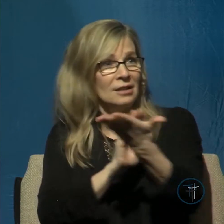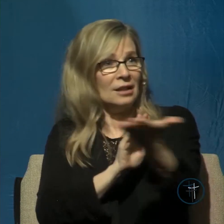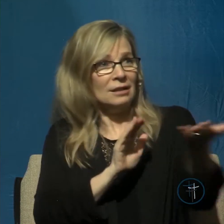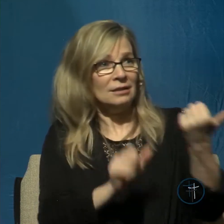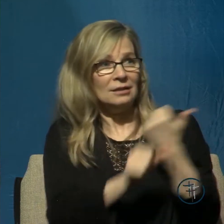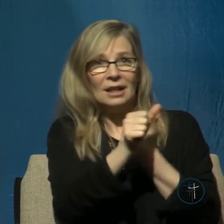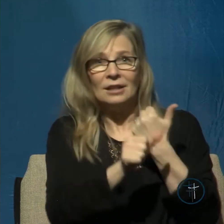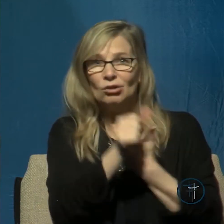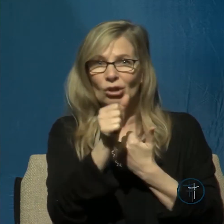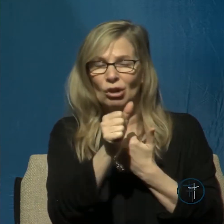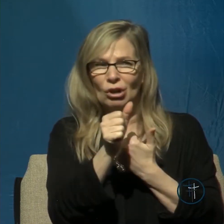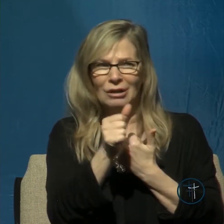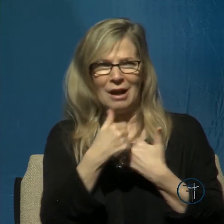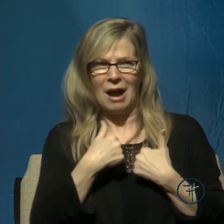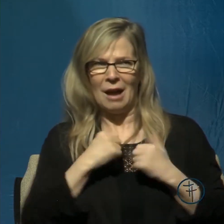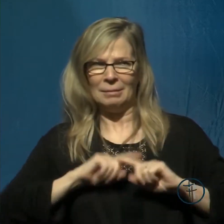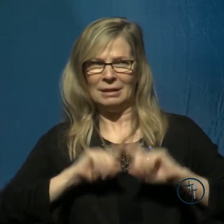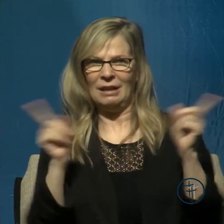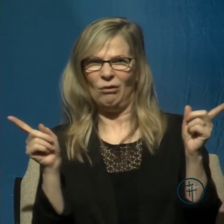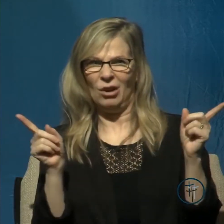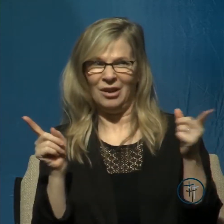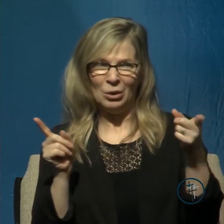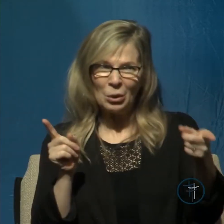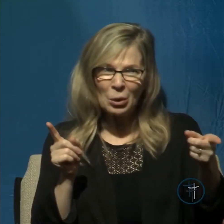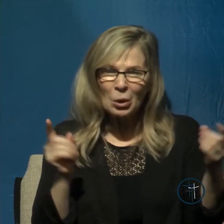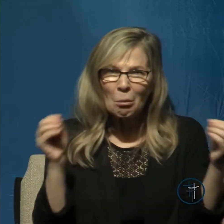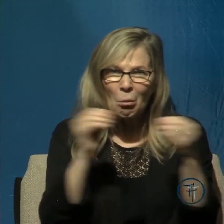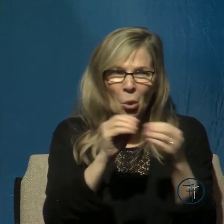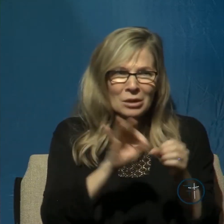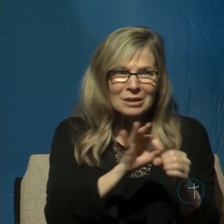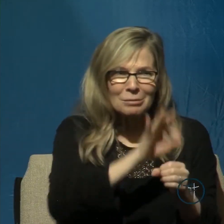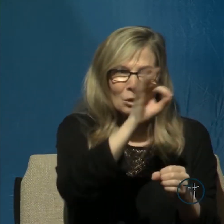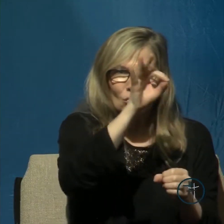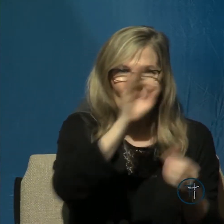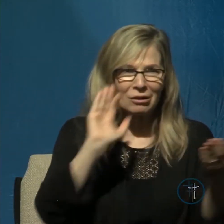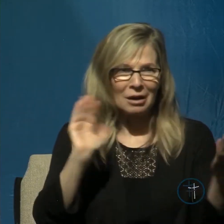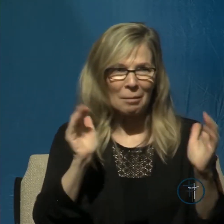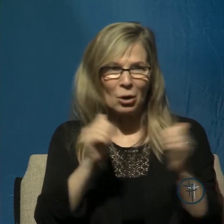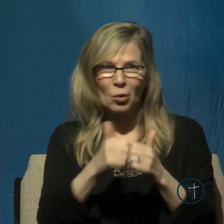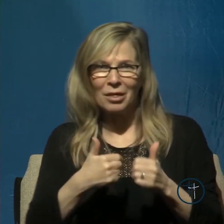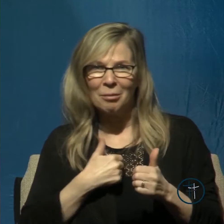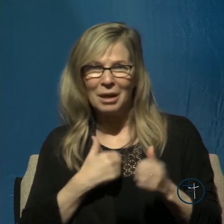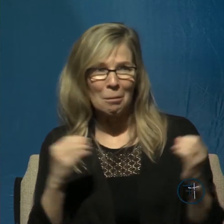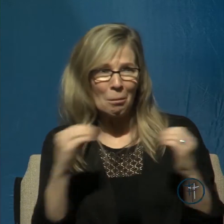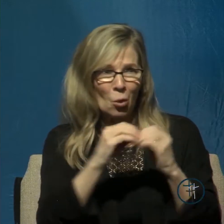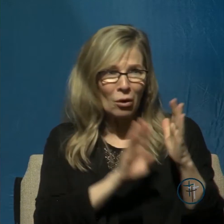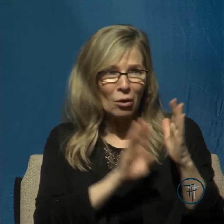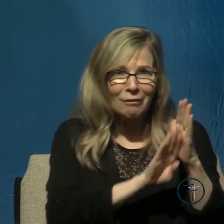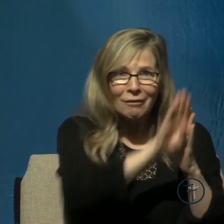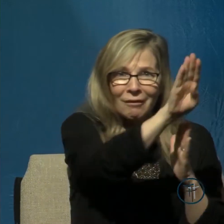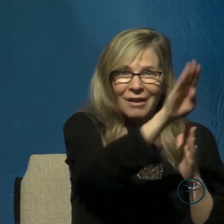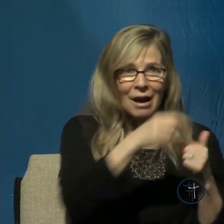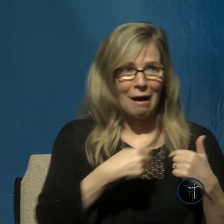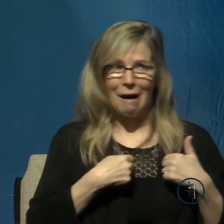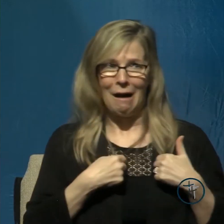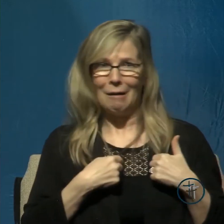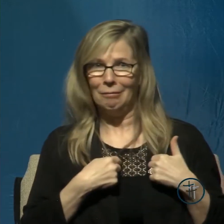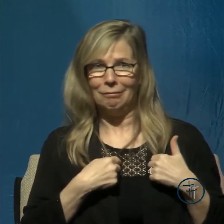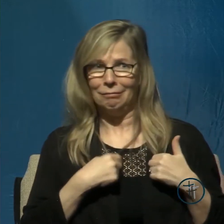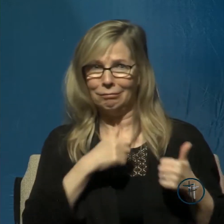at. He must be more godly than me. He's certainly more spiritual than me, more mature in me. Maybe I'm just not there. That's how you